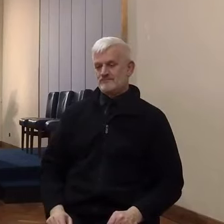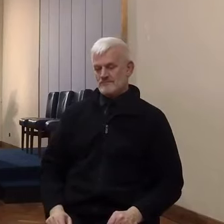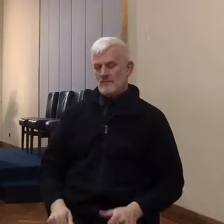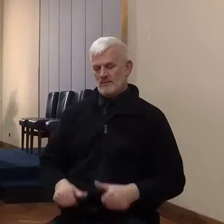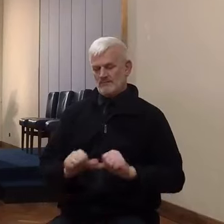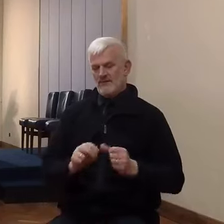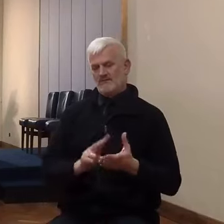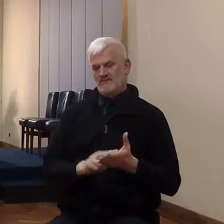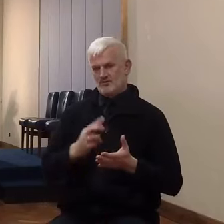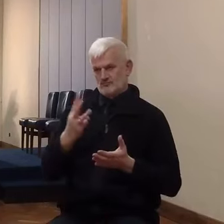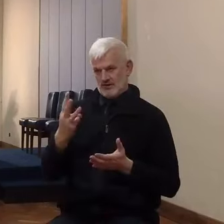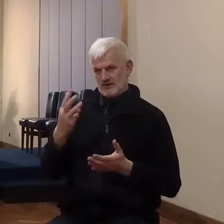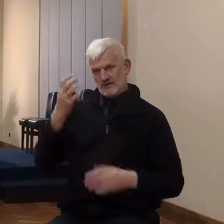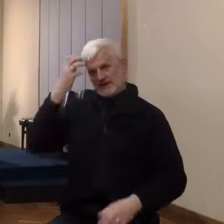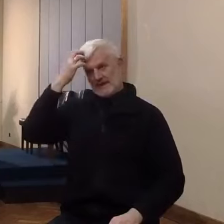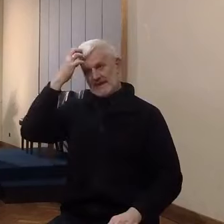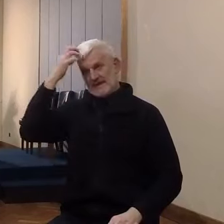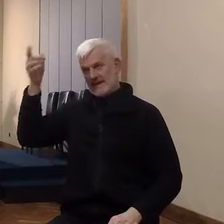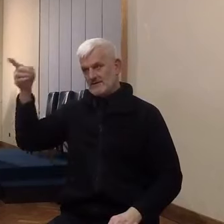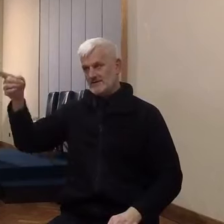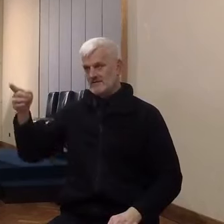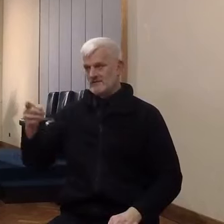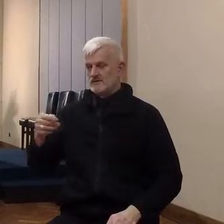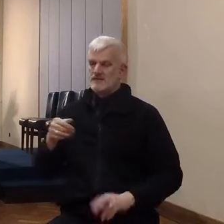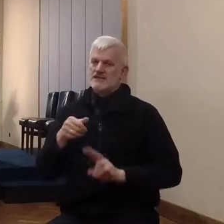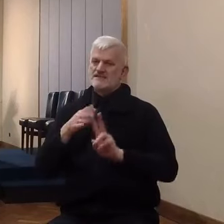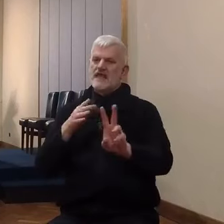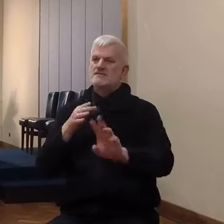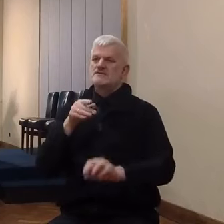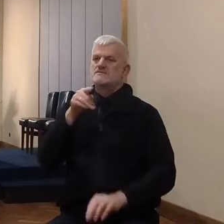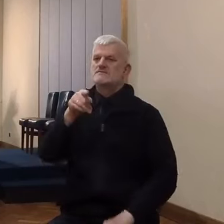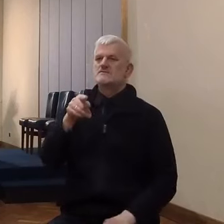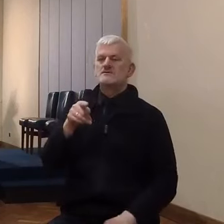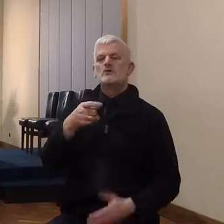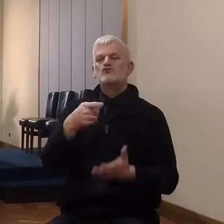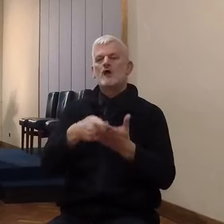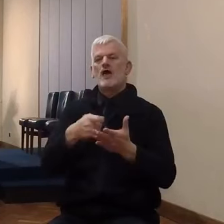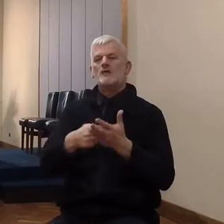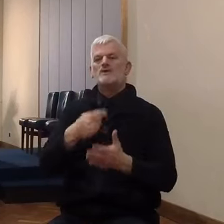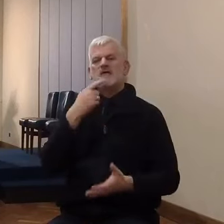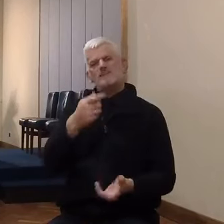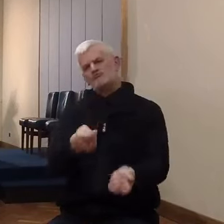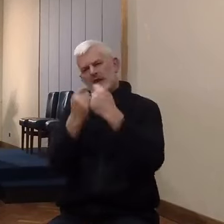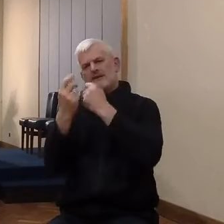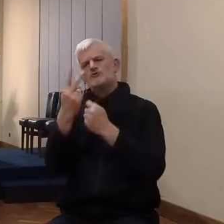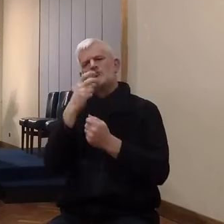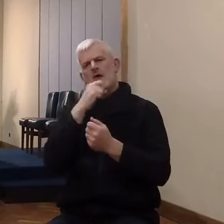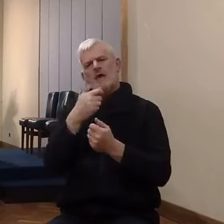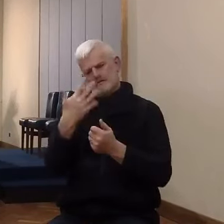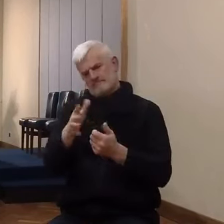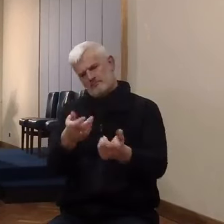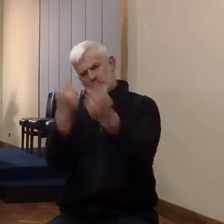the king of Jericho sent unto Rehab saying, Bring forth the men that have come to thee. Well,